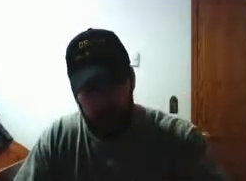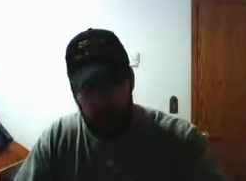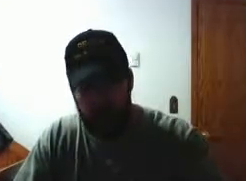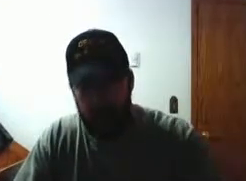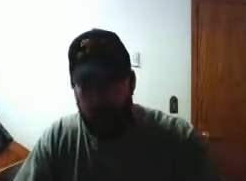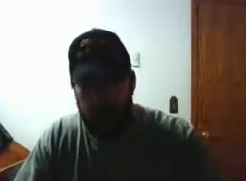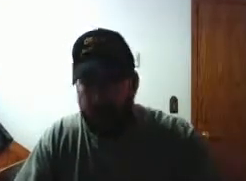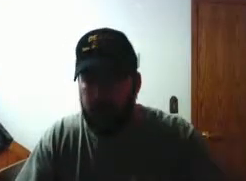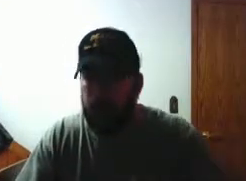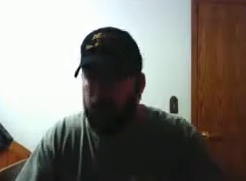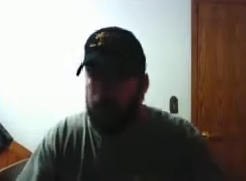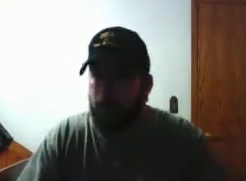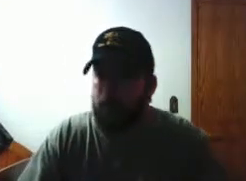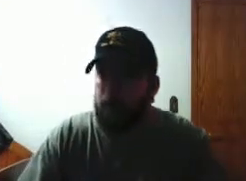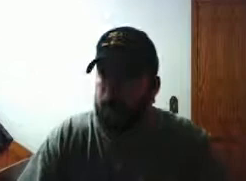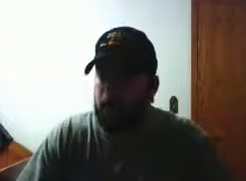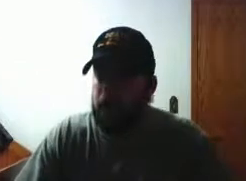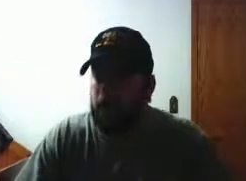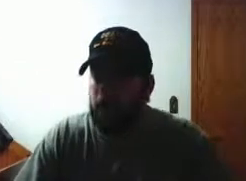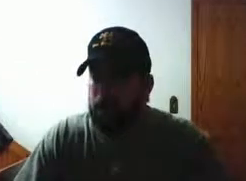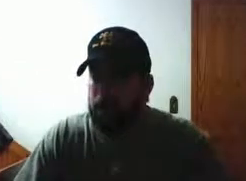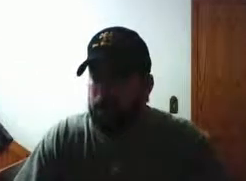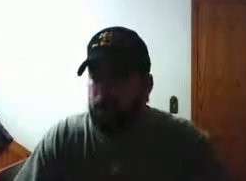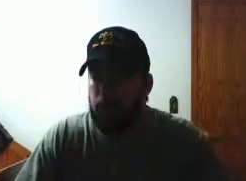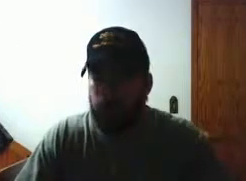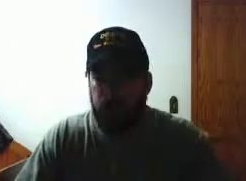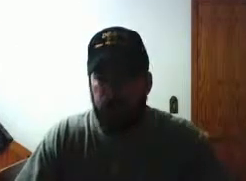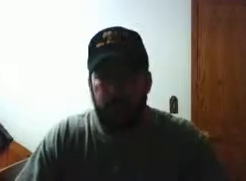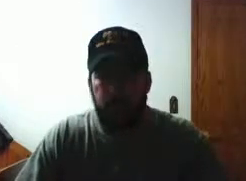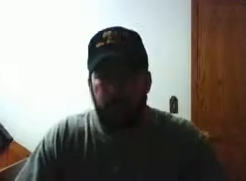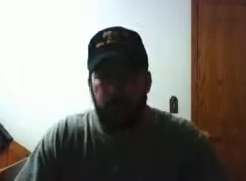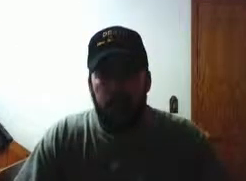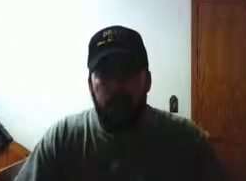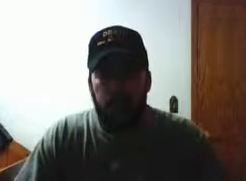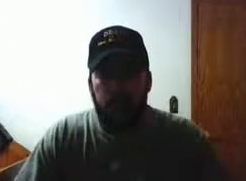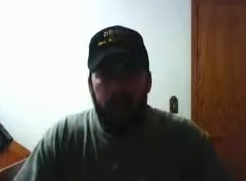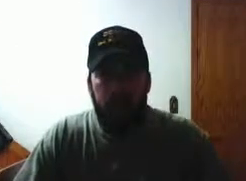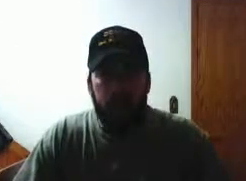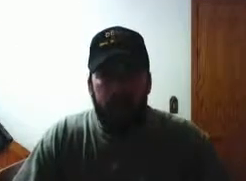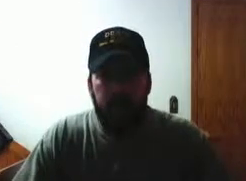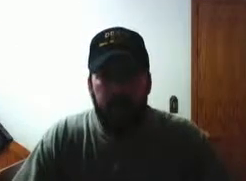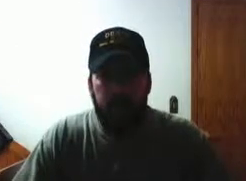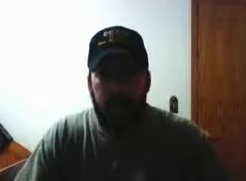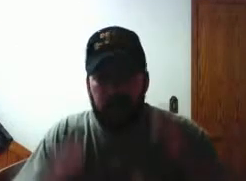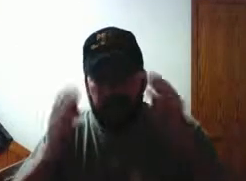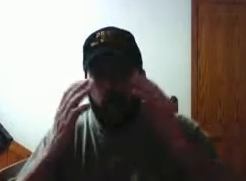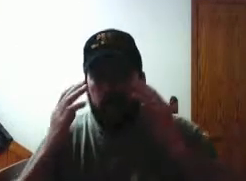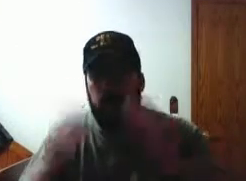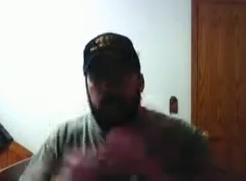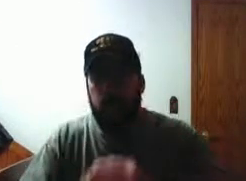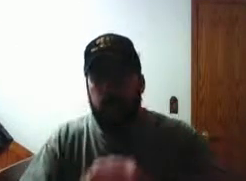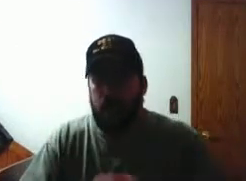i've had comments come up and this that and other and i've personal messages why do you hide your eyes why is it dark in front of your eyes